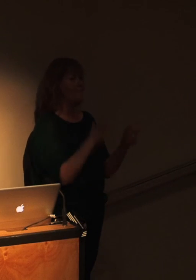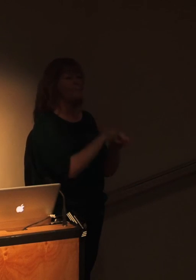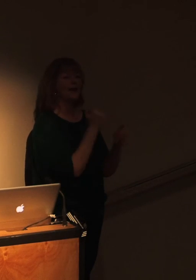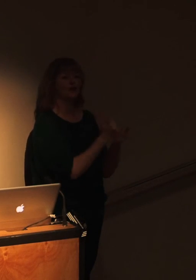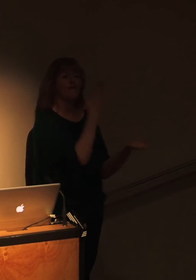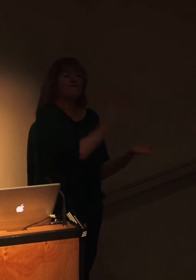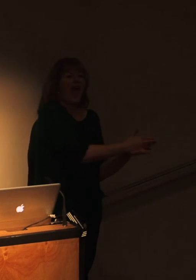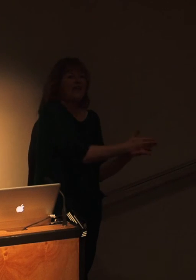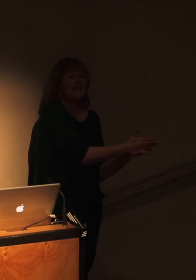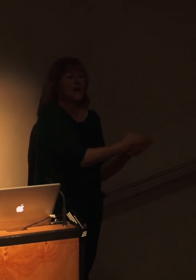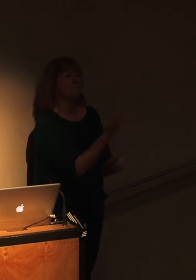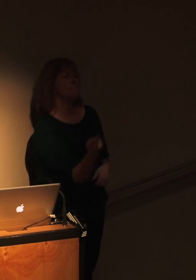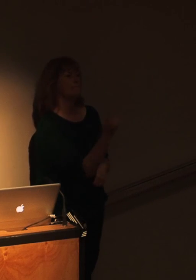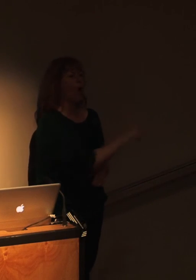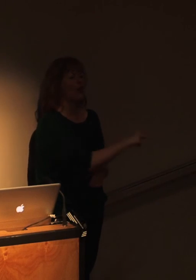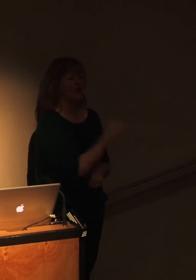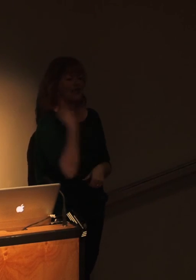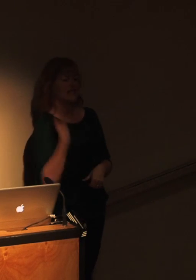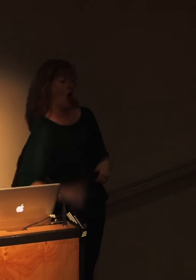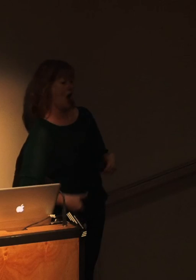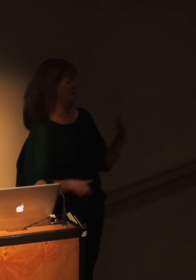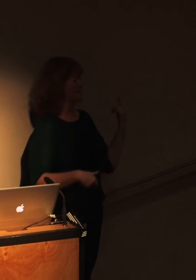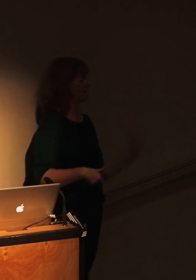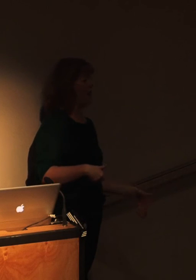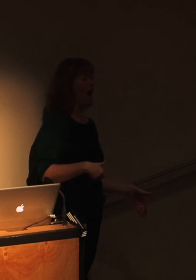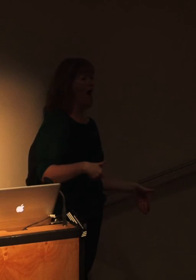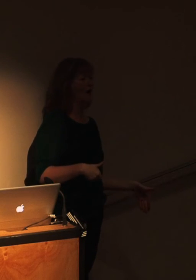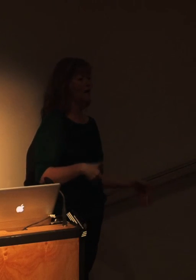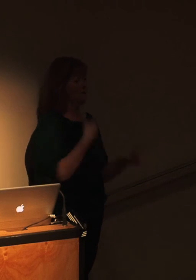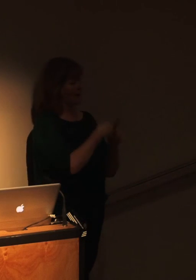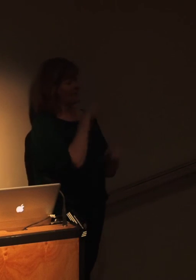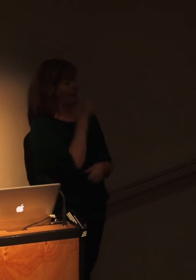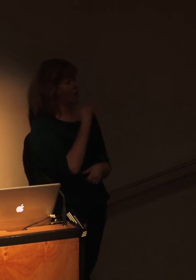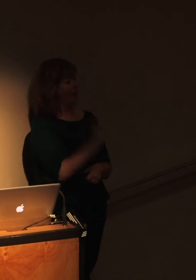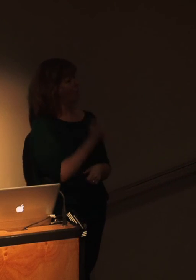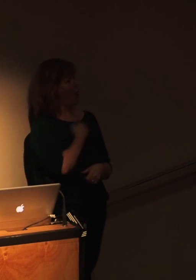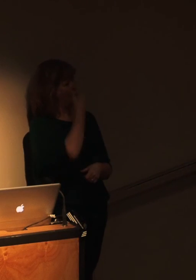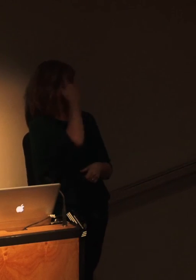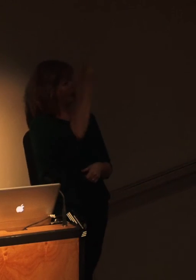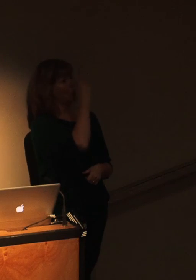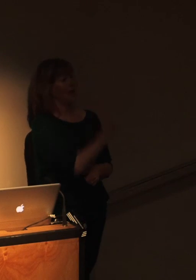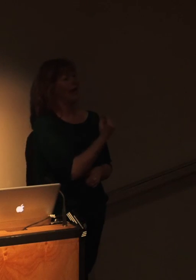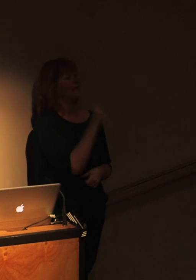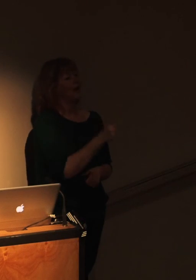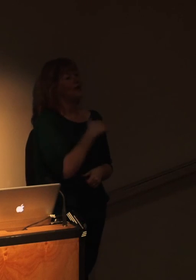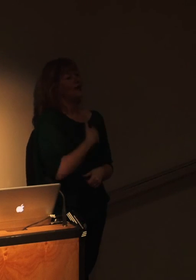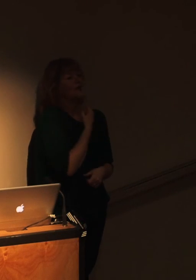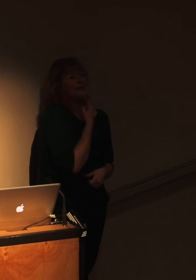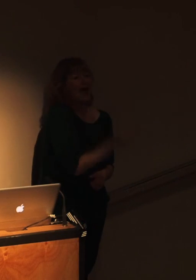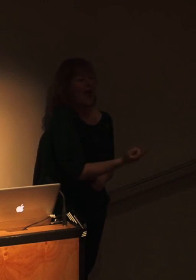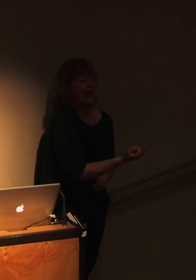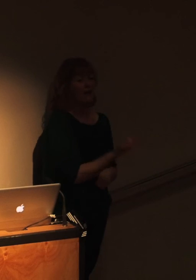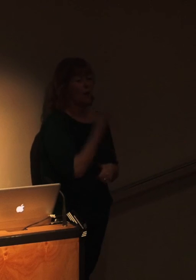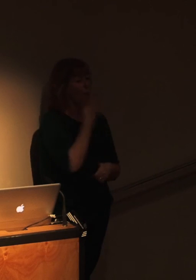both sides, make sure it's even, but then if you want to have an opinion, have an opinion. Now I'm just going to show a little short film that is